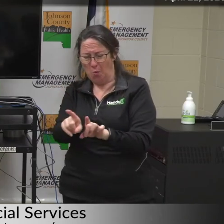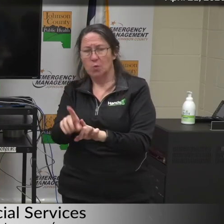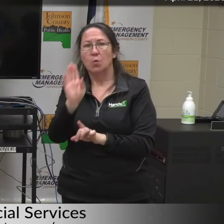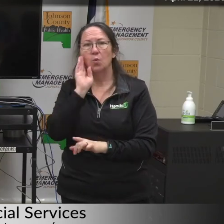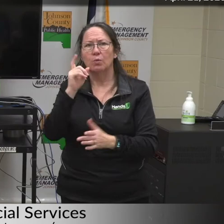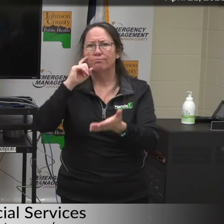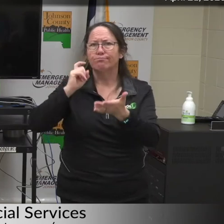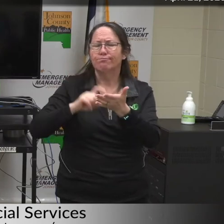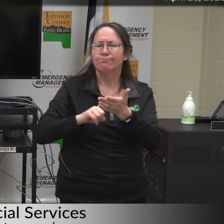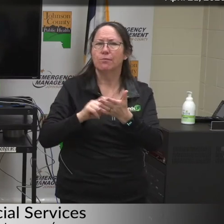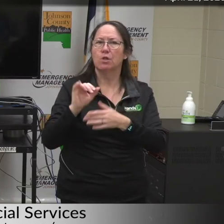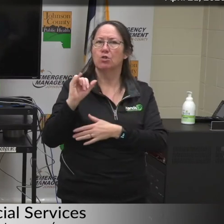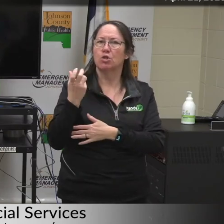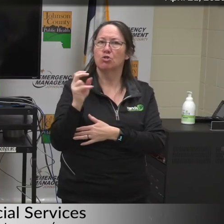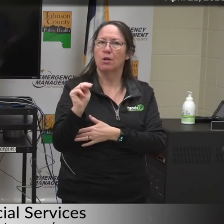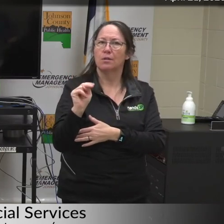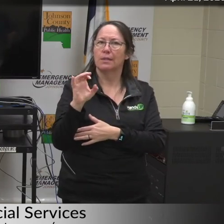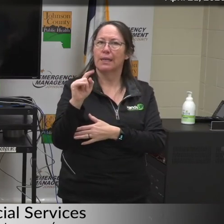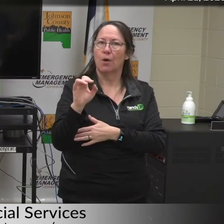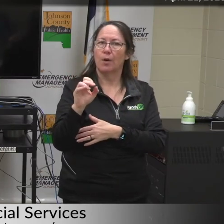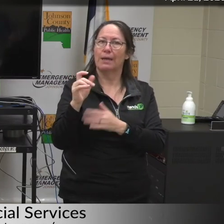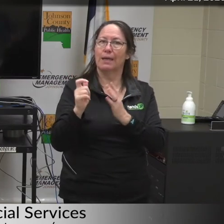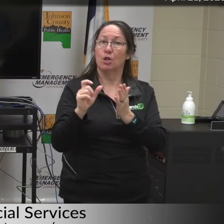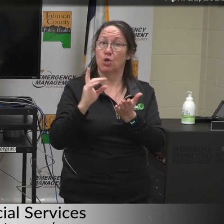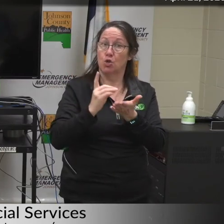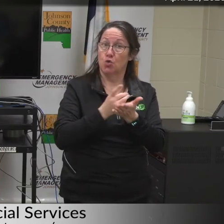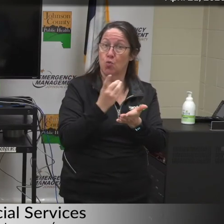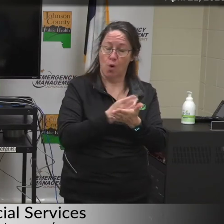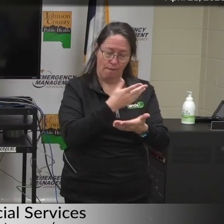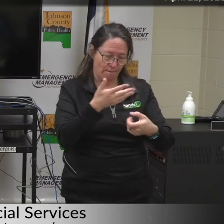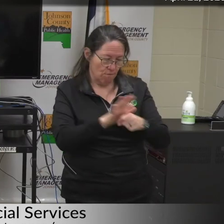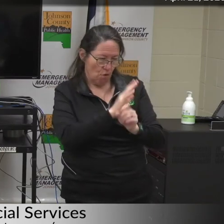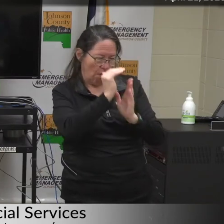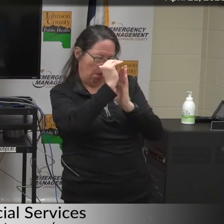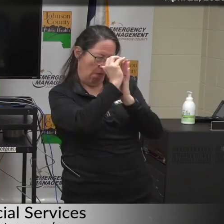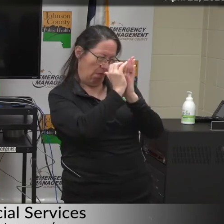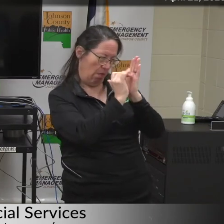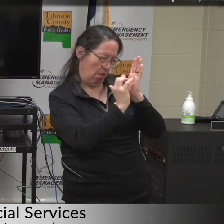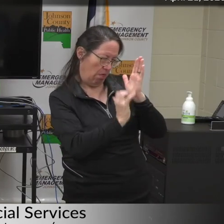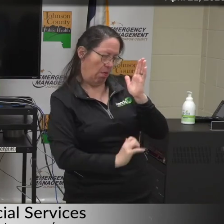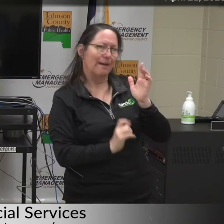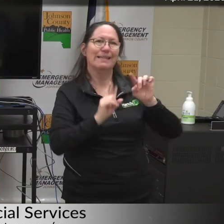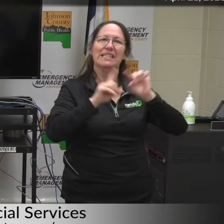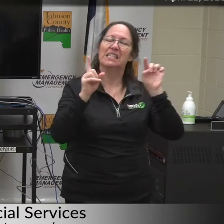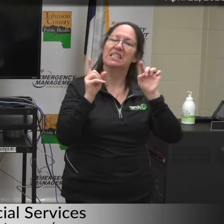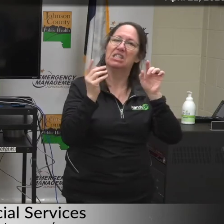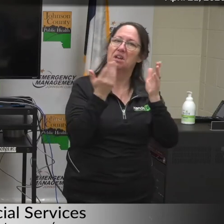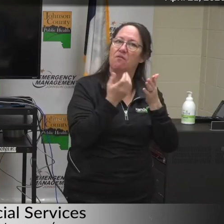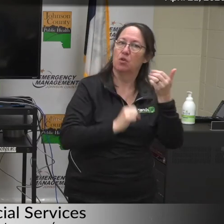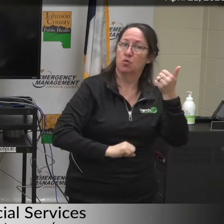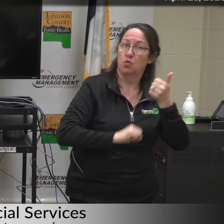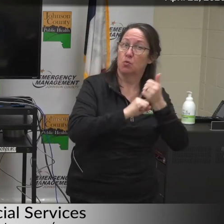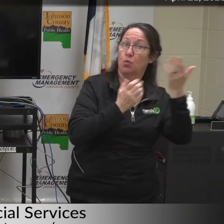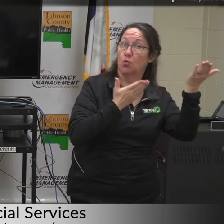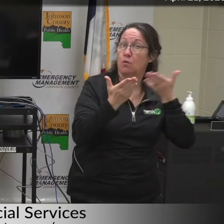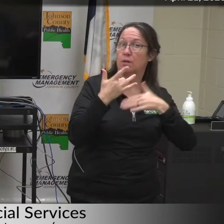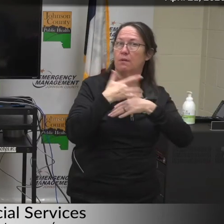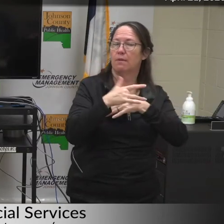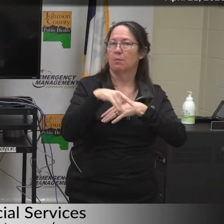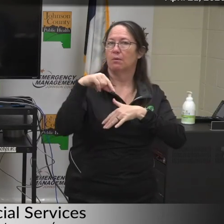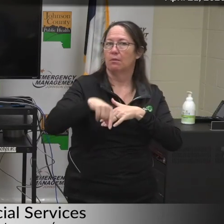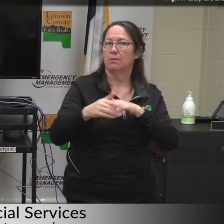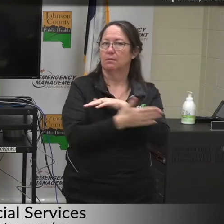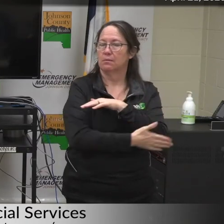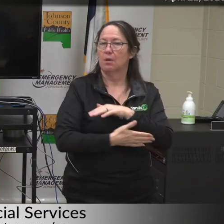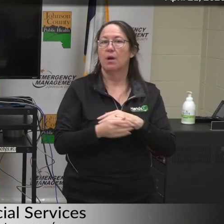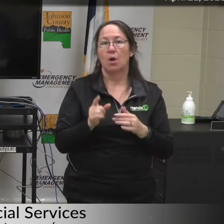find the Johnson County Resource Directory, which is a comprehensive directory of social service supports in our community. There's